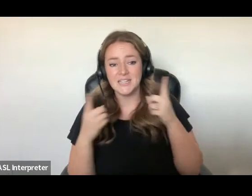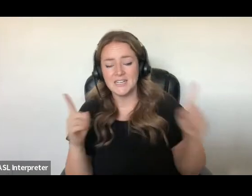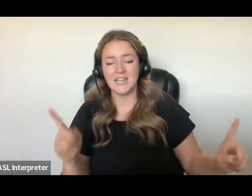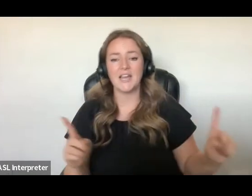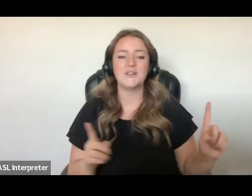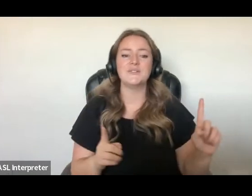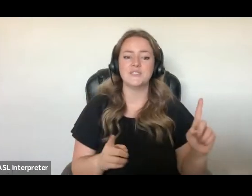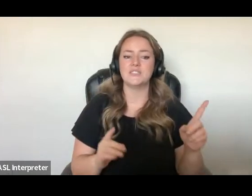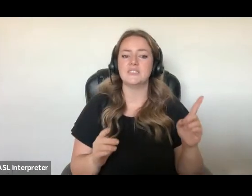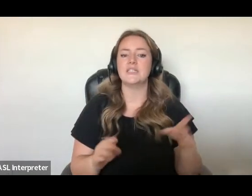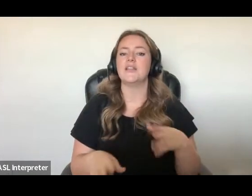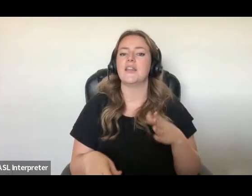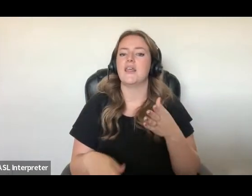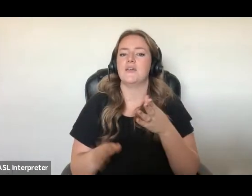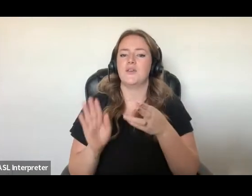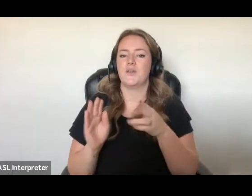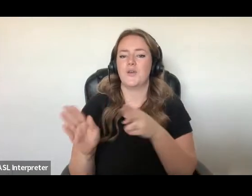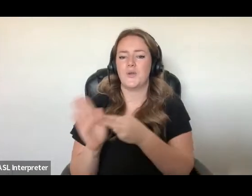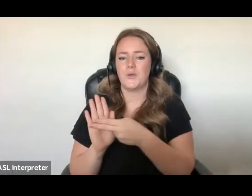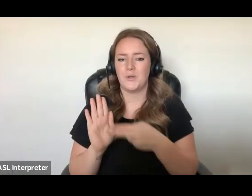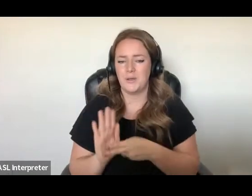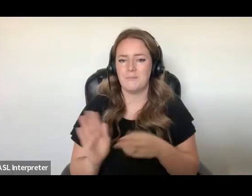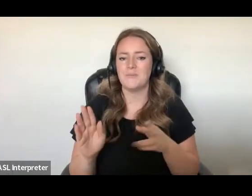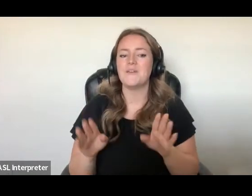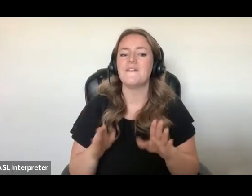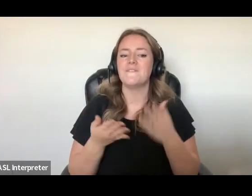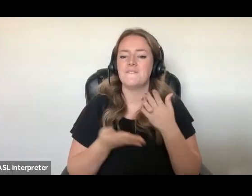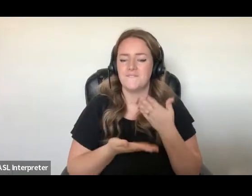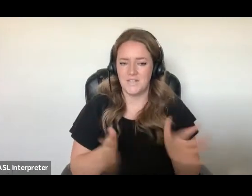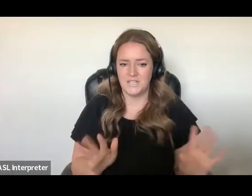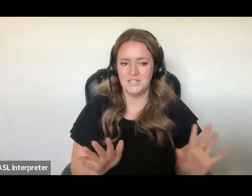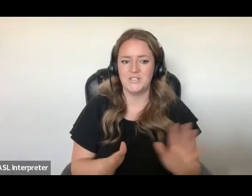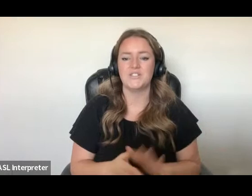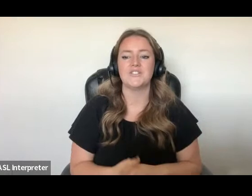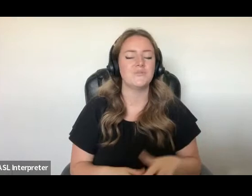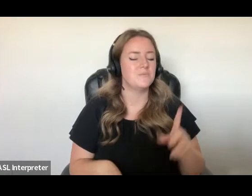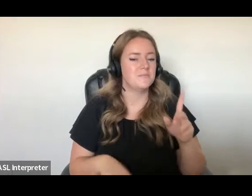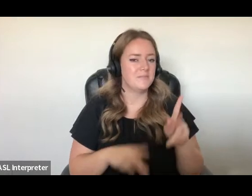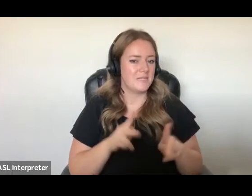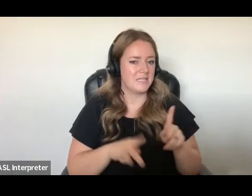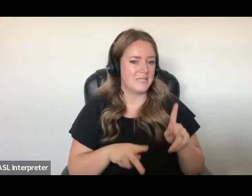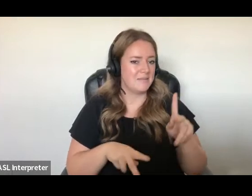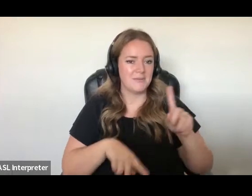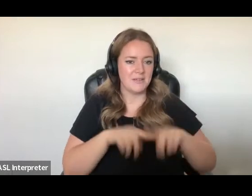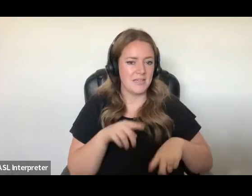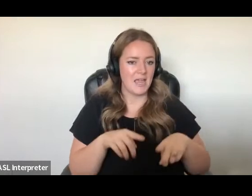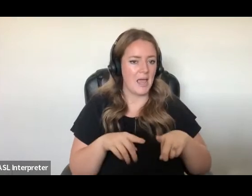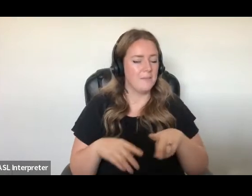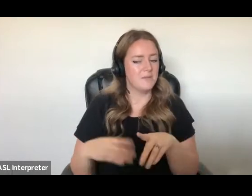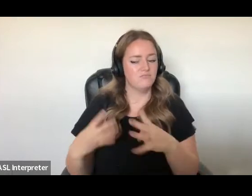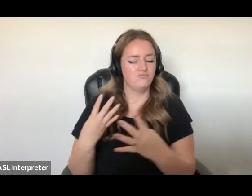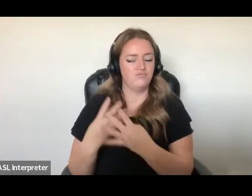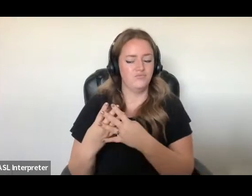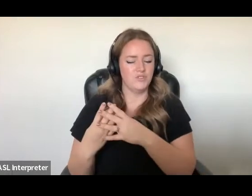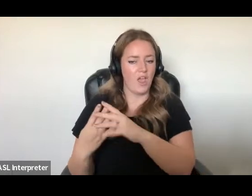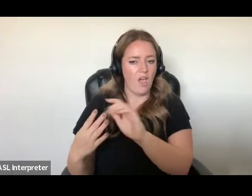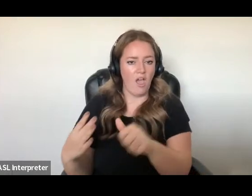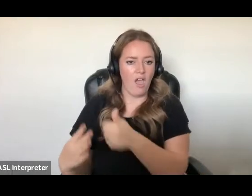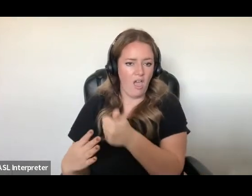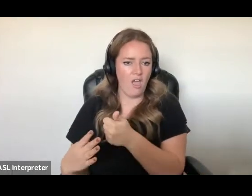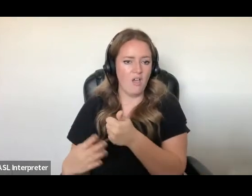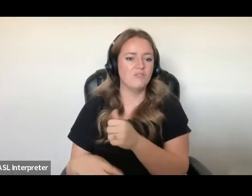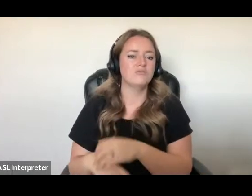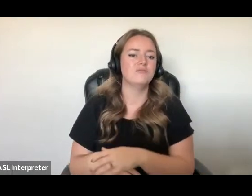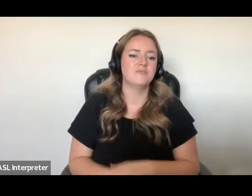longer allow people to be locked in its jails based solely on immigration grounds. The impacts of this decision cannot be